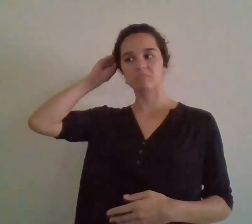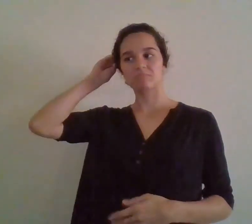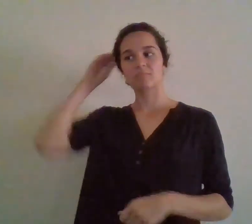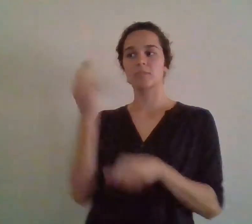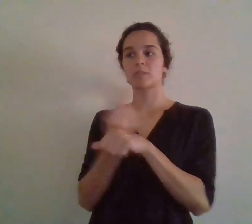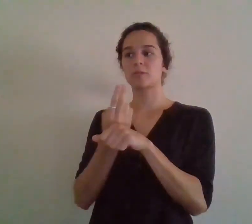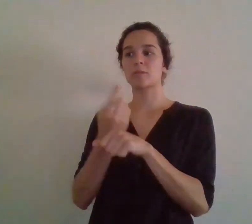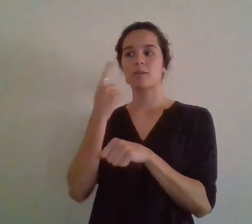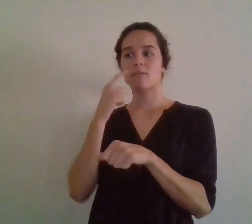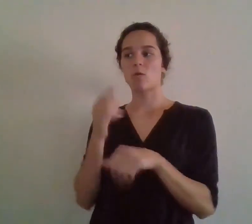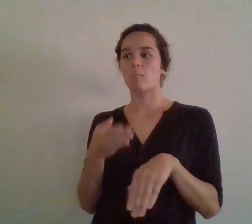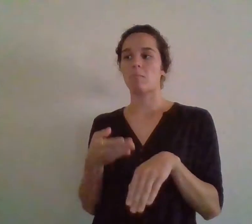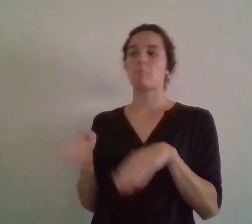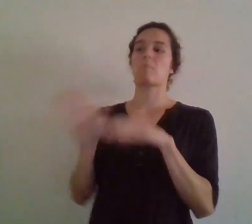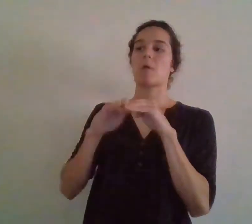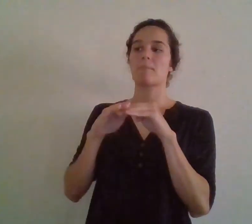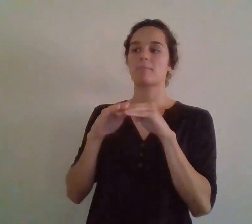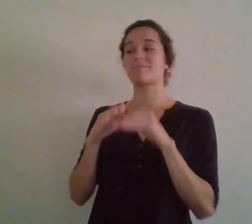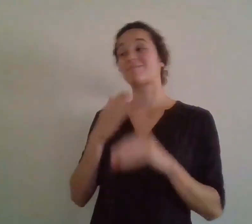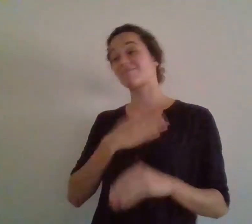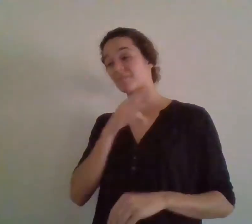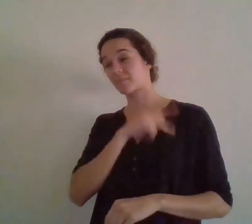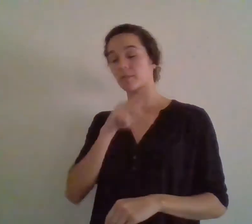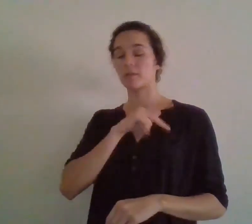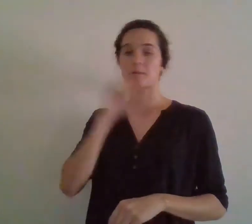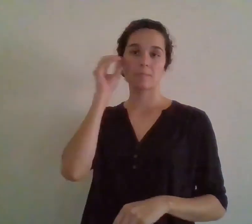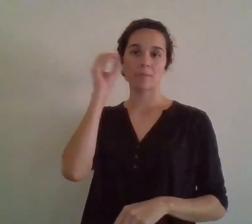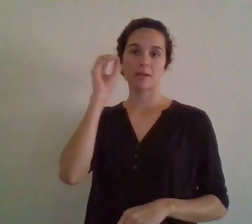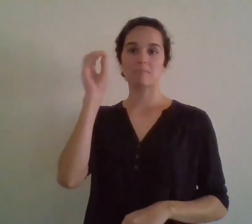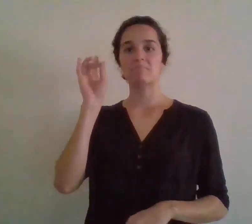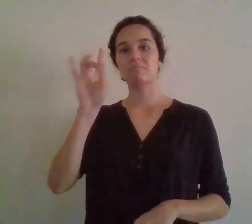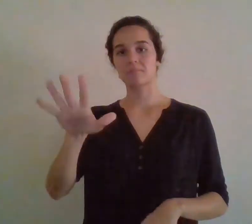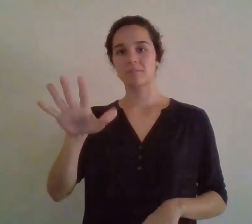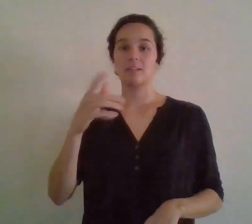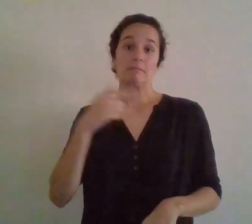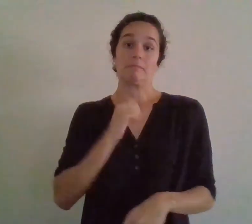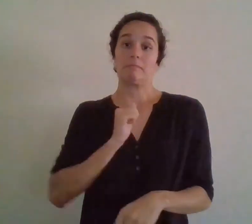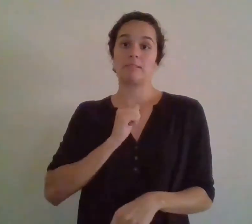as a hedge, basically. At least that's my personal opinion. I am not a financial advisor.